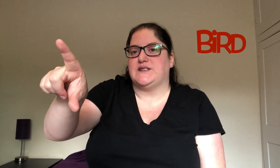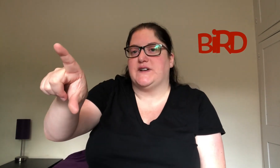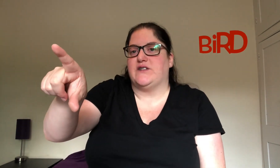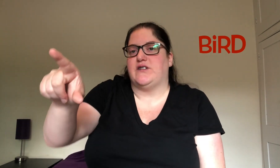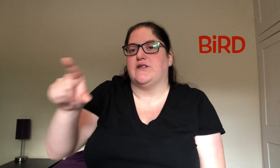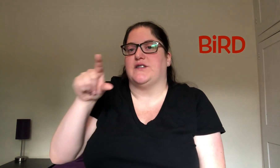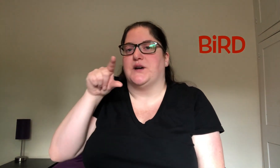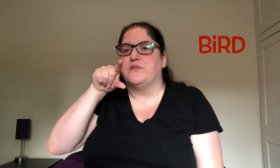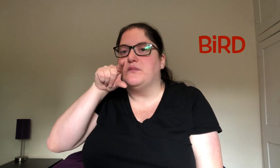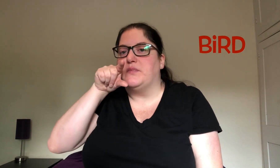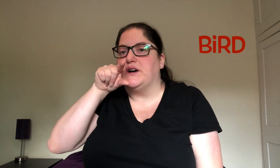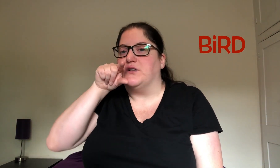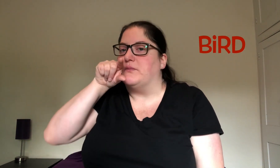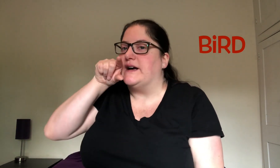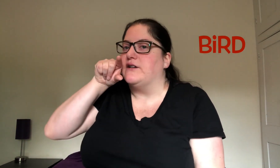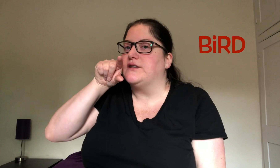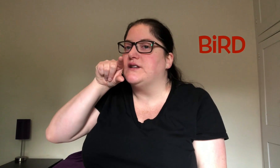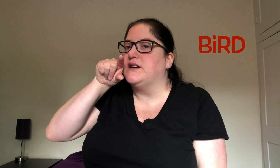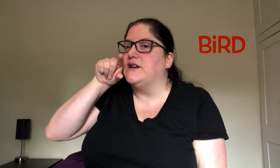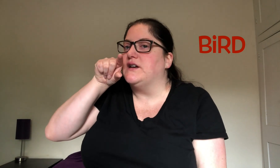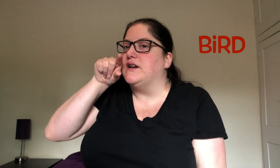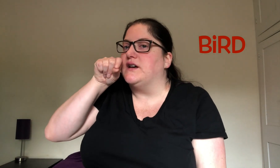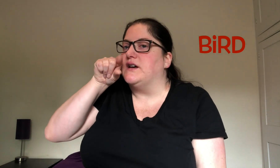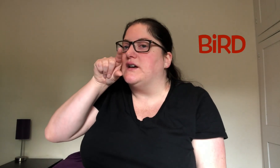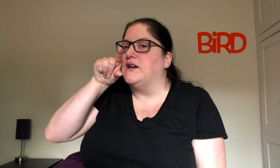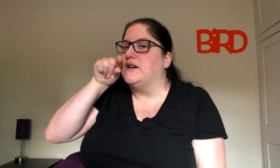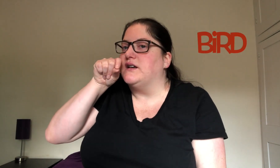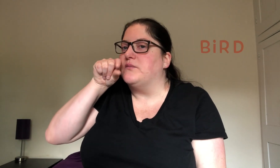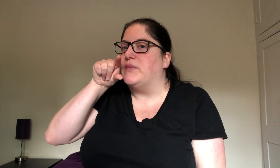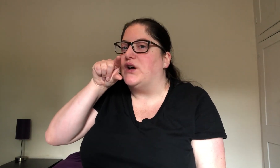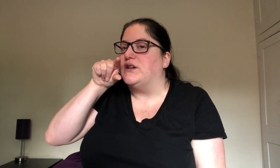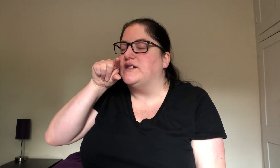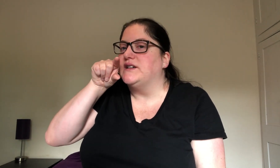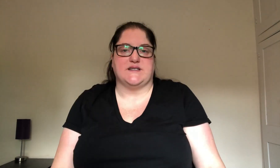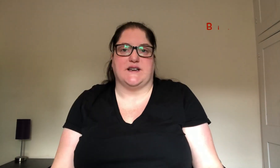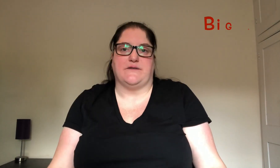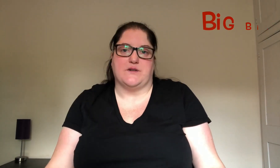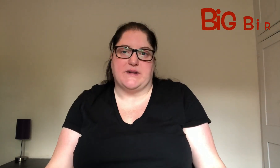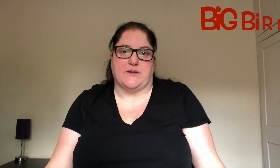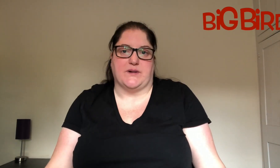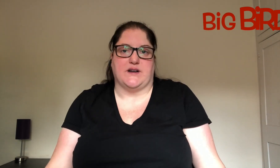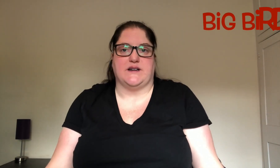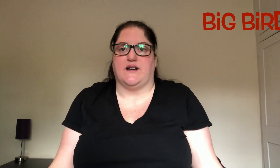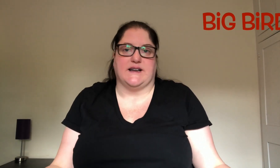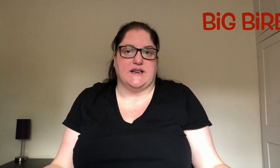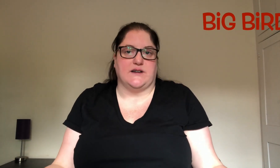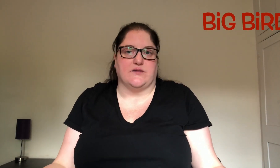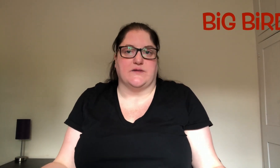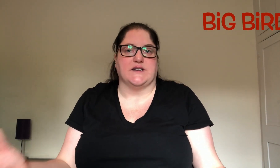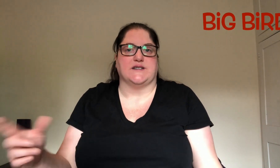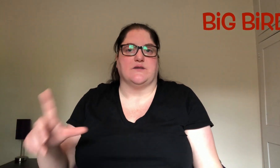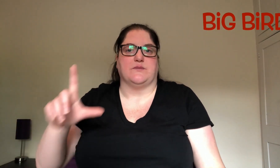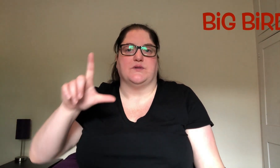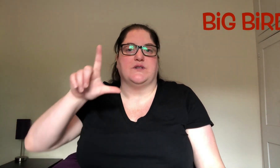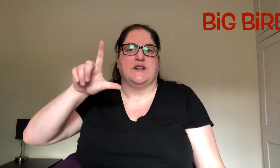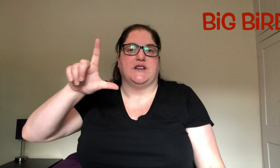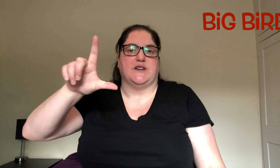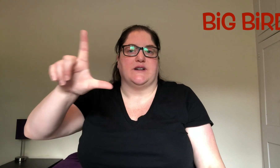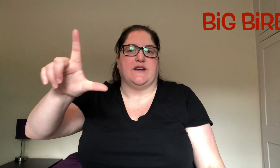finger and your thumb by your mouth. Bird. So for a big bird like an eagle for example you would have